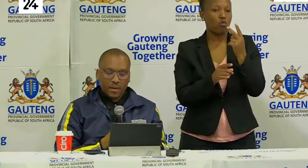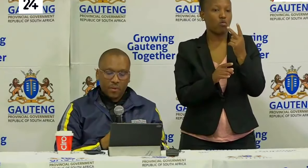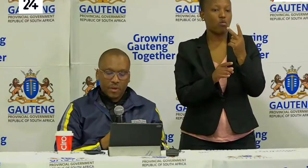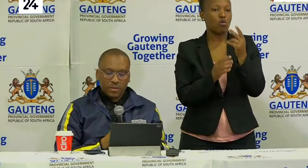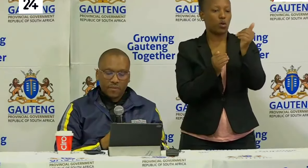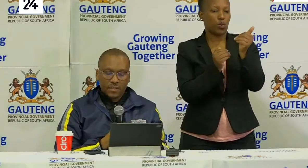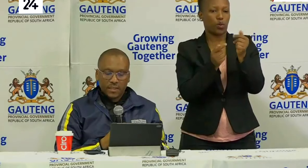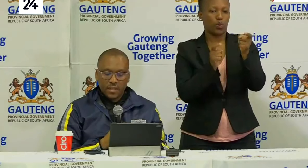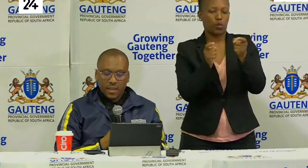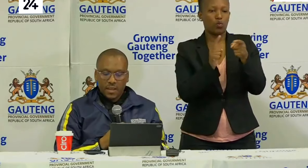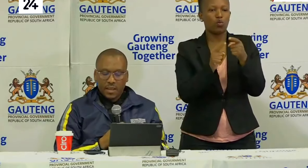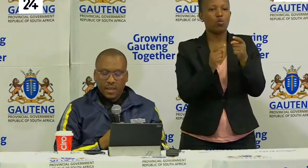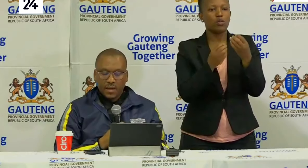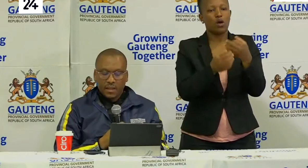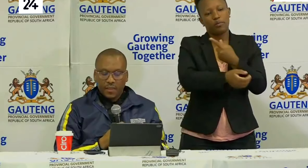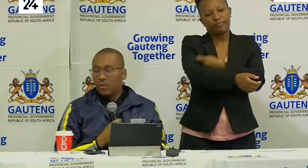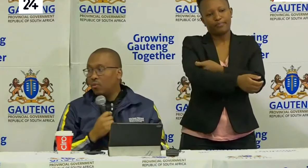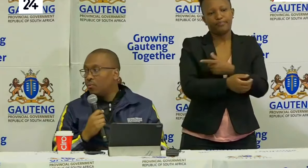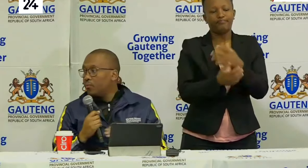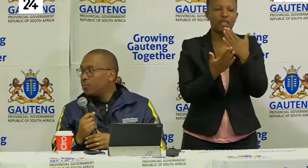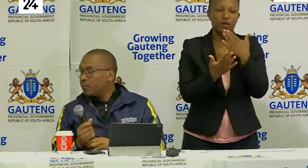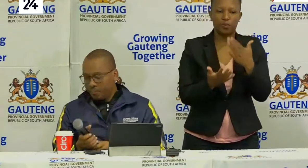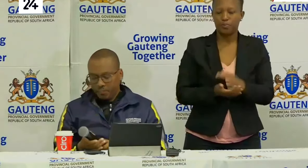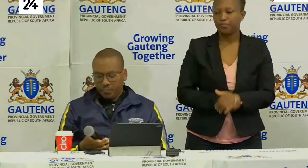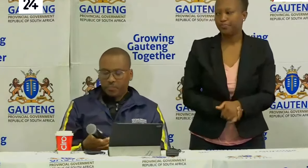without the vaccine. Thank you.